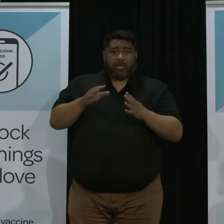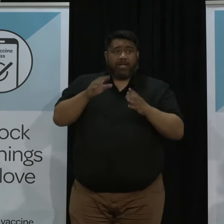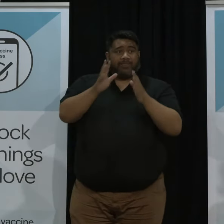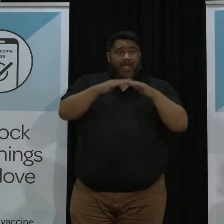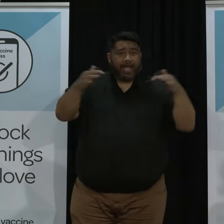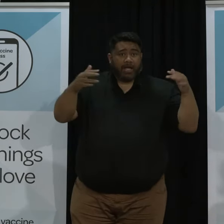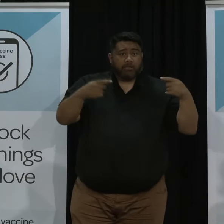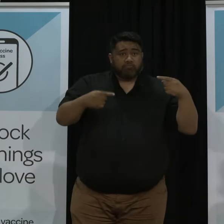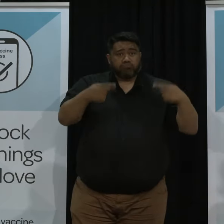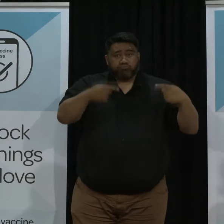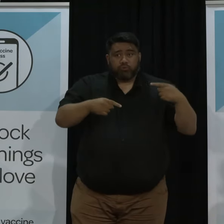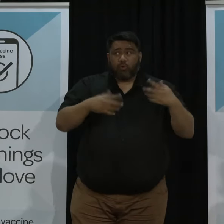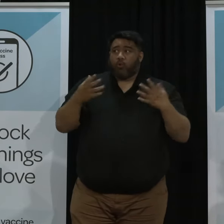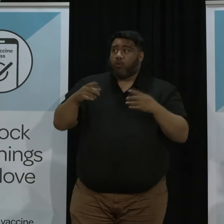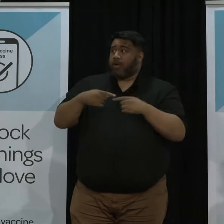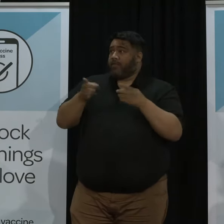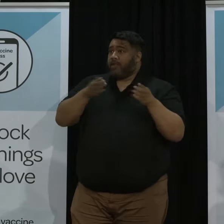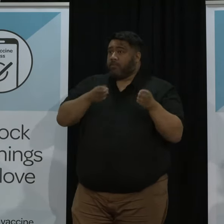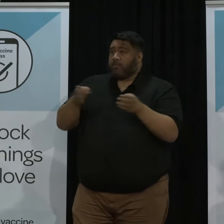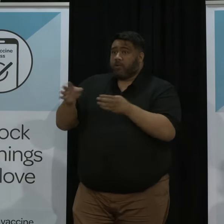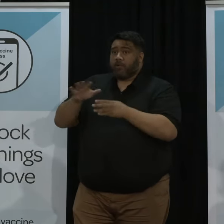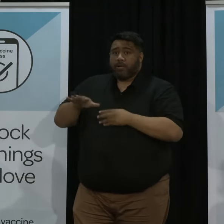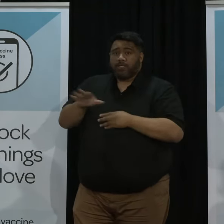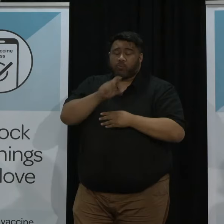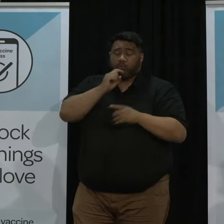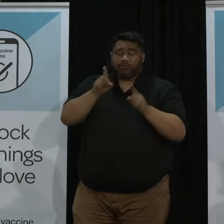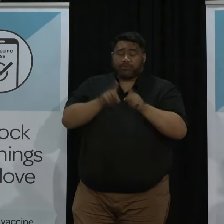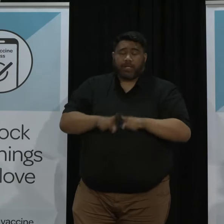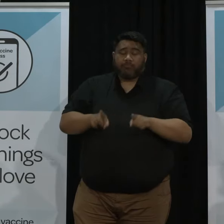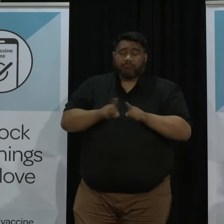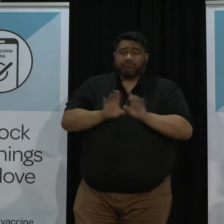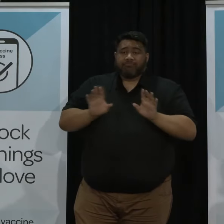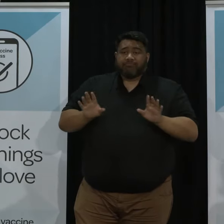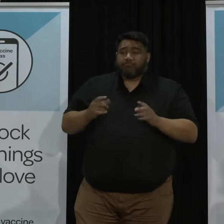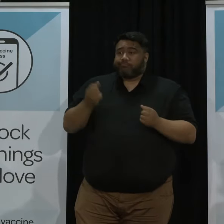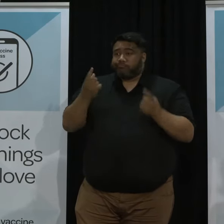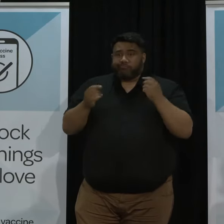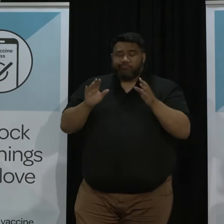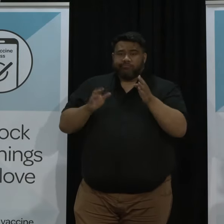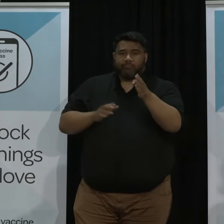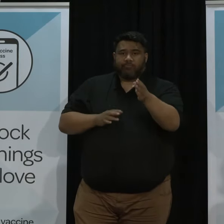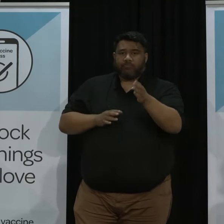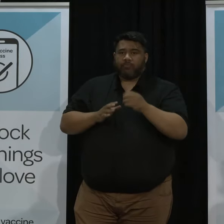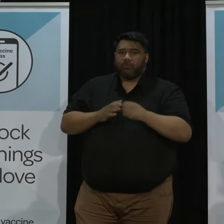or in any other regard will be the same as well I'll you finish that